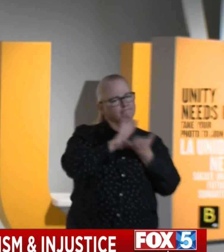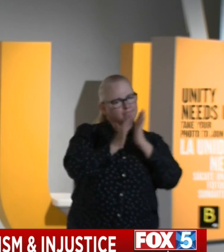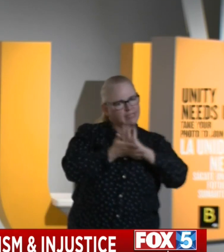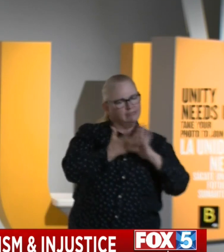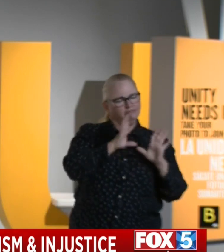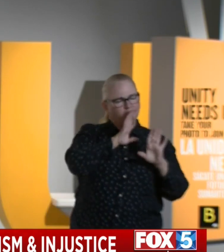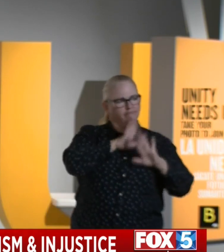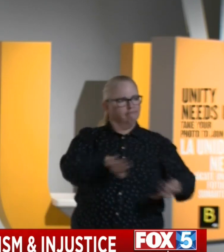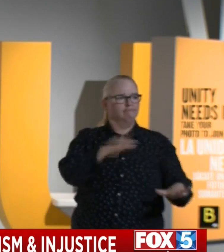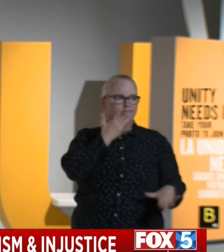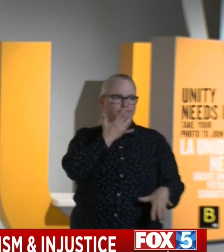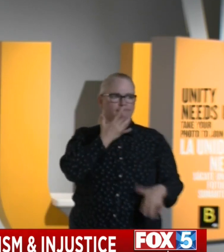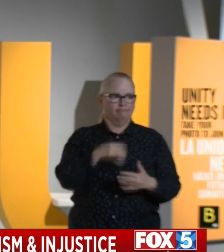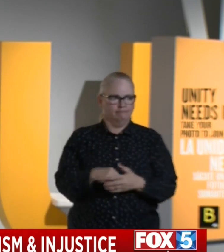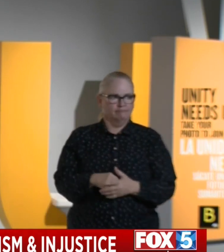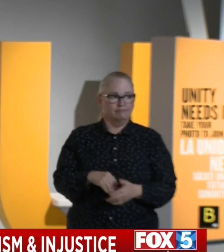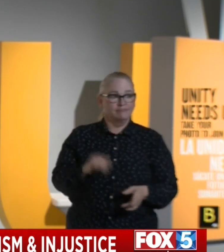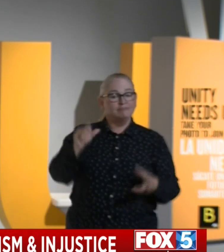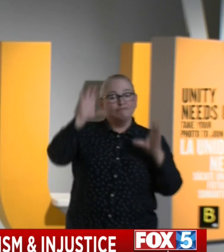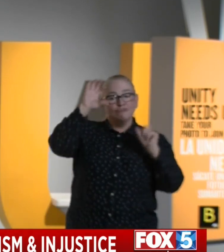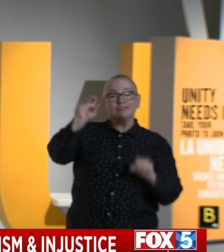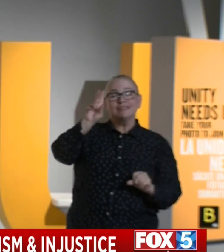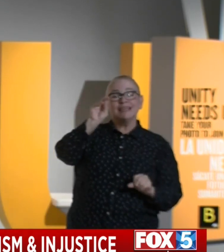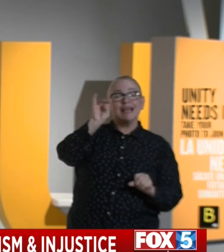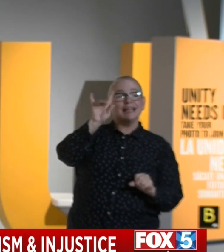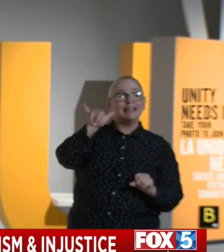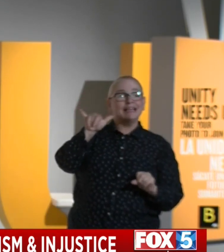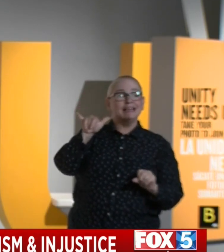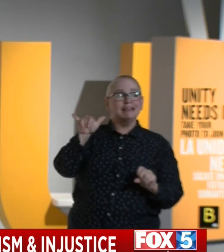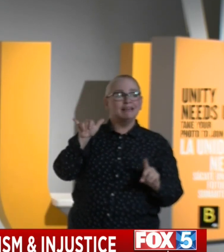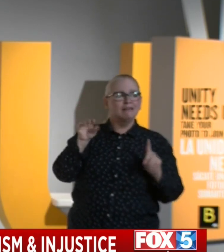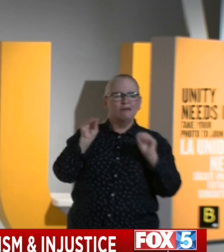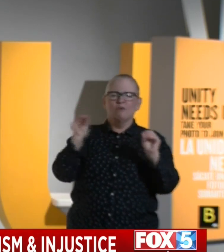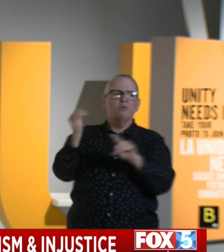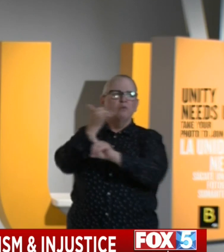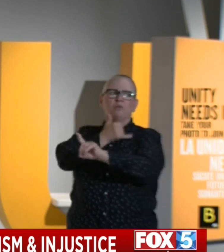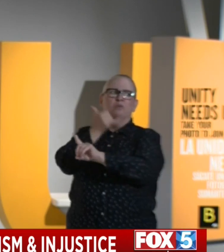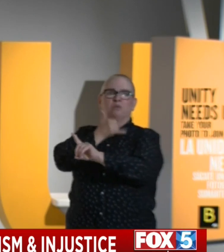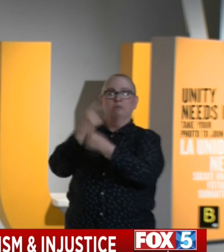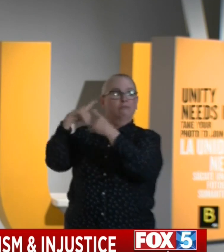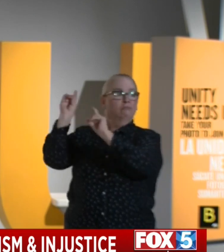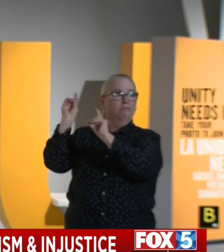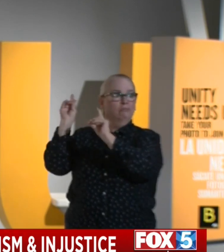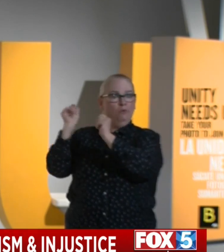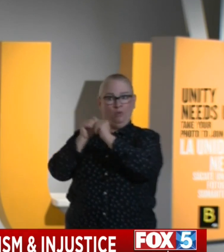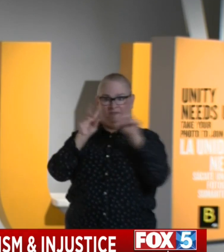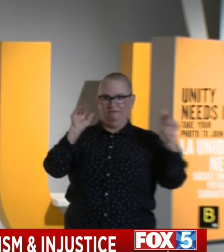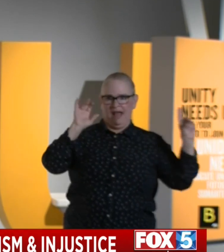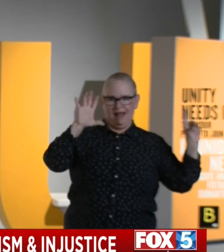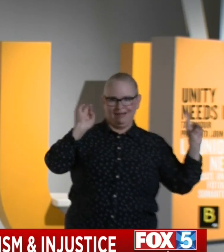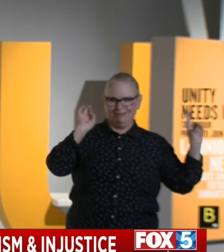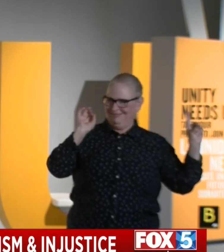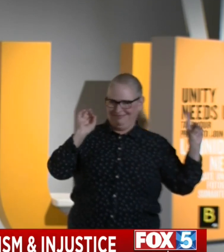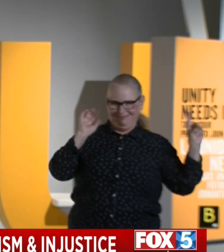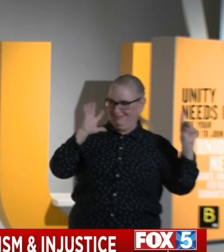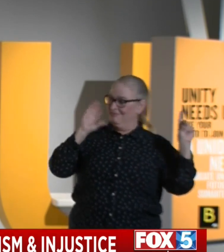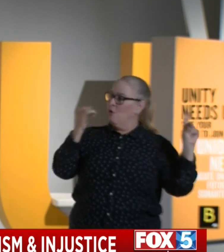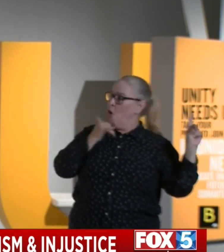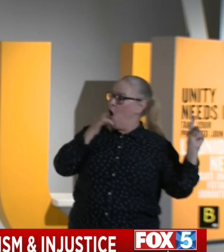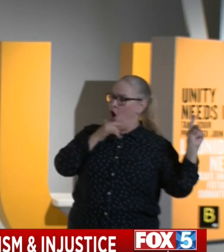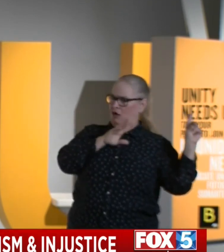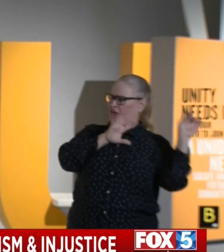no wrong has ever been righted by violence. To hear that from youth, youth leaders leading protests in their community, peaceful